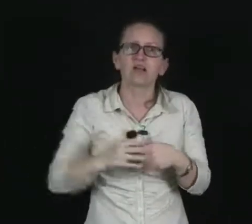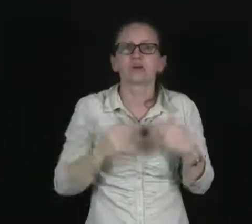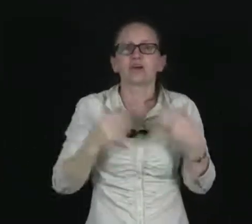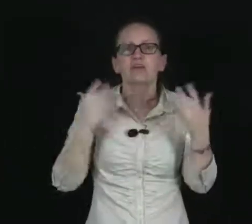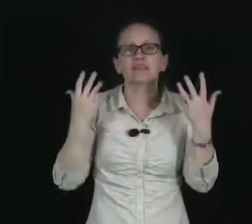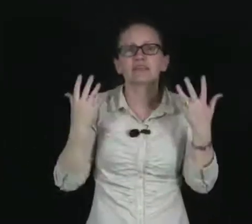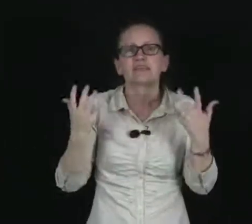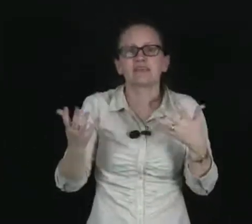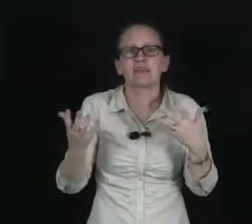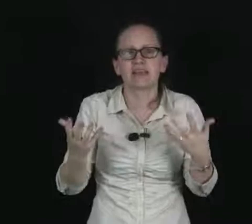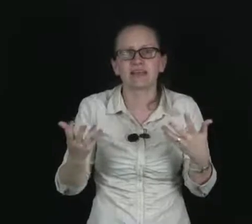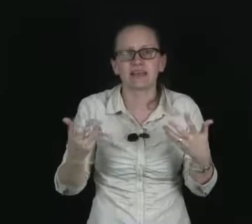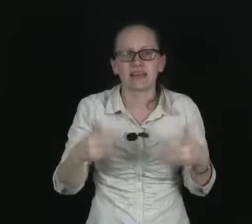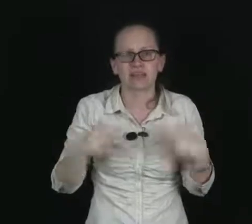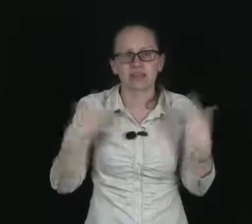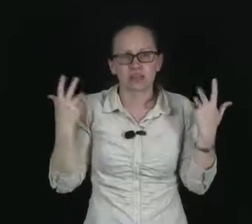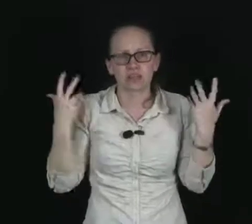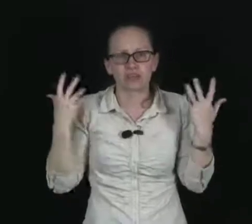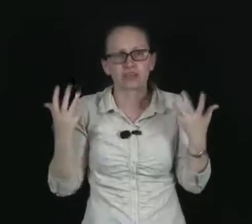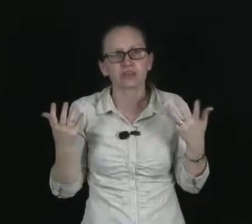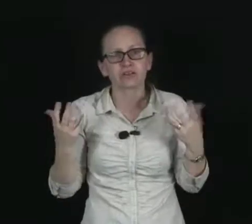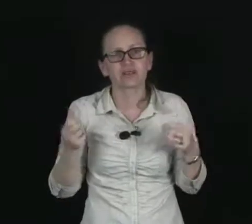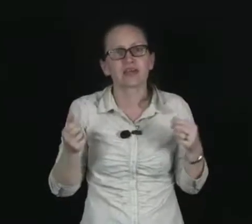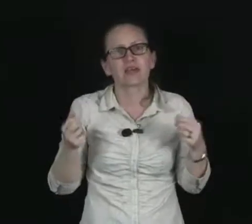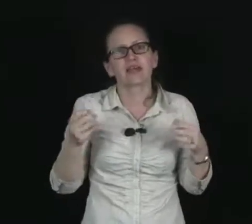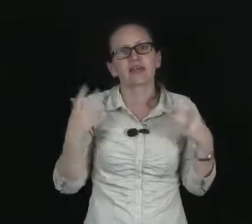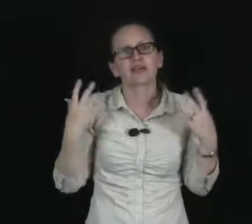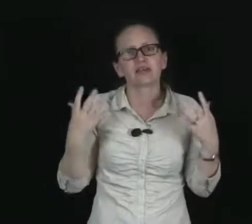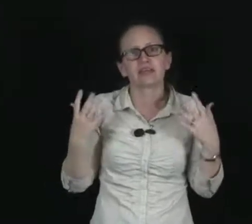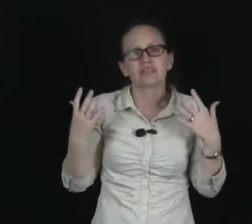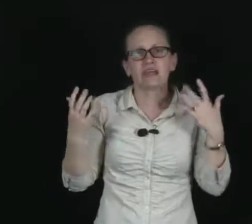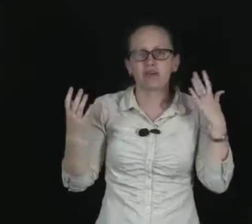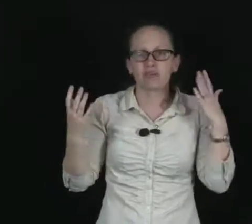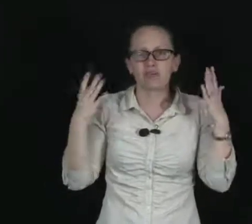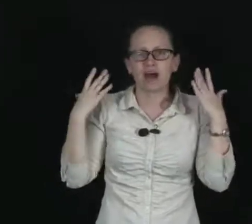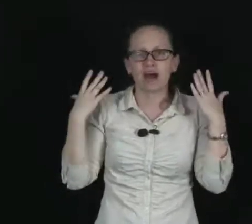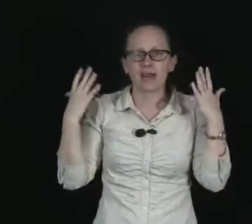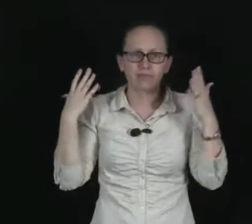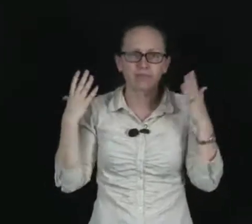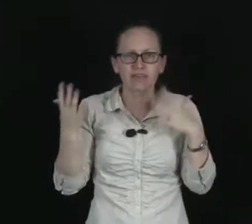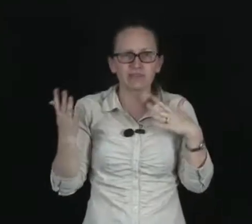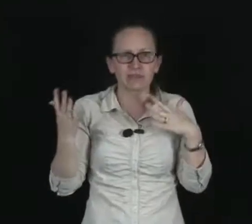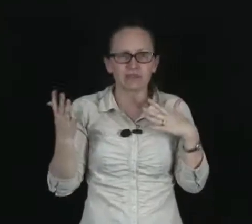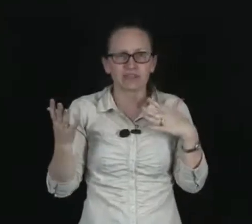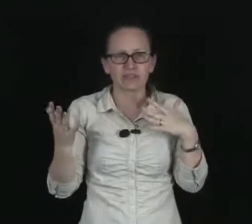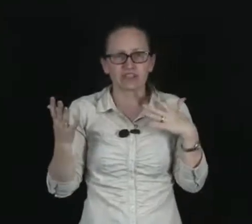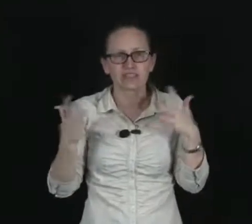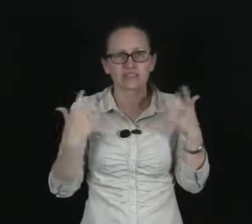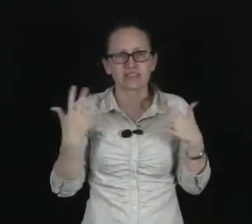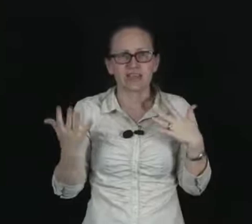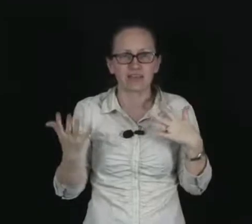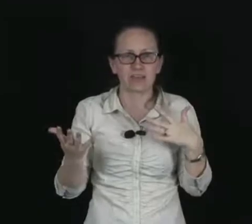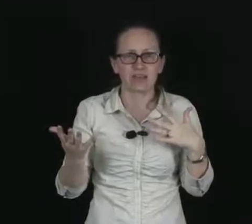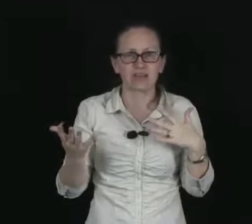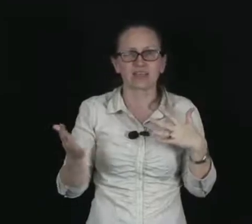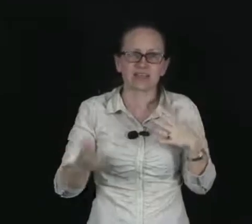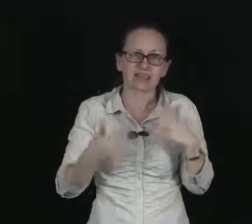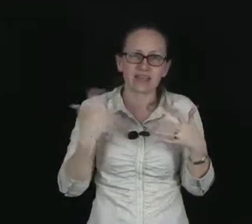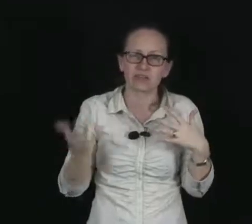So this then lets the doctors get a good idea of the high blood flow regions inside the patient. And they can